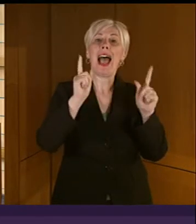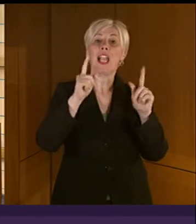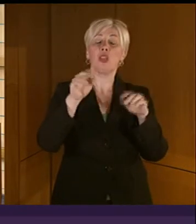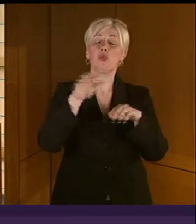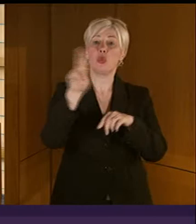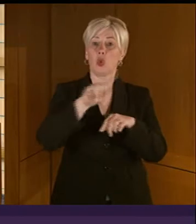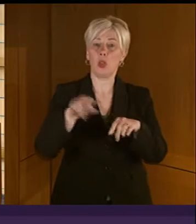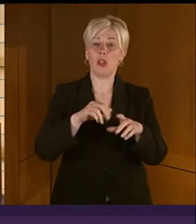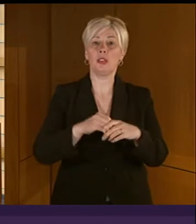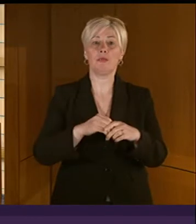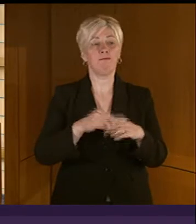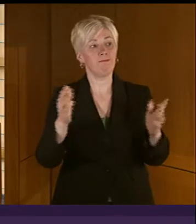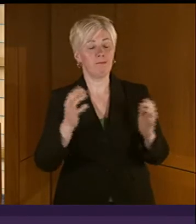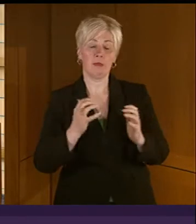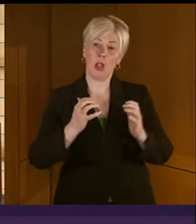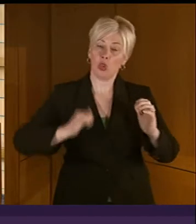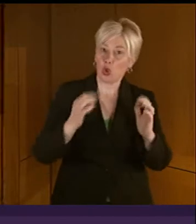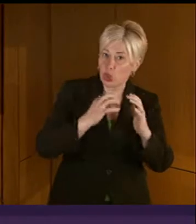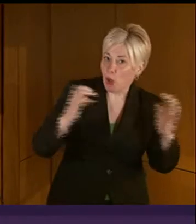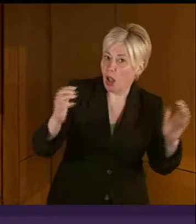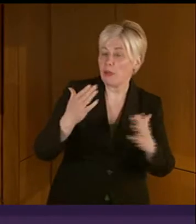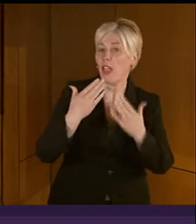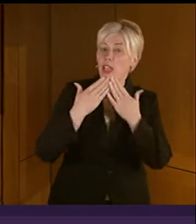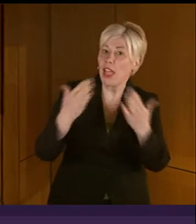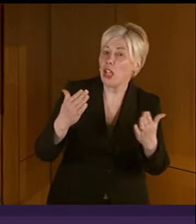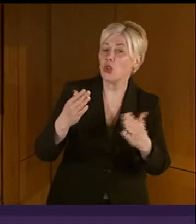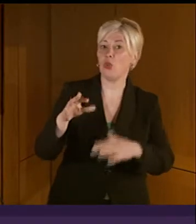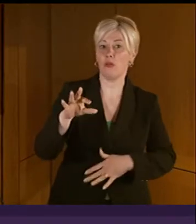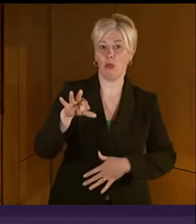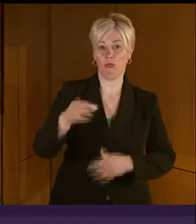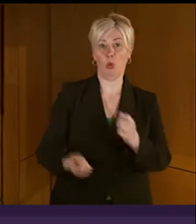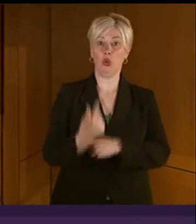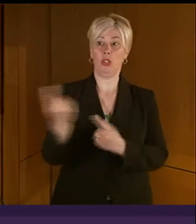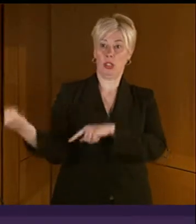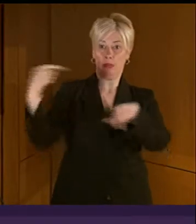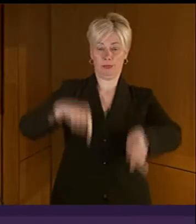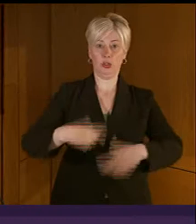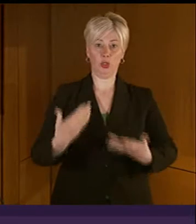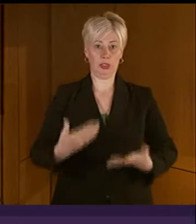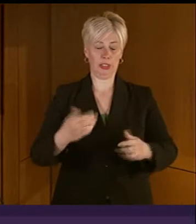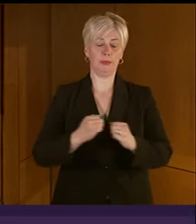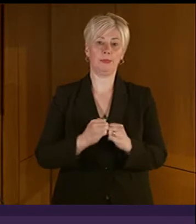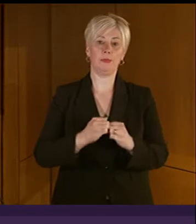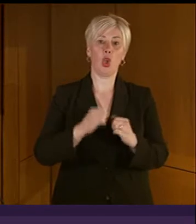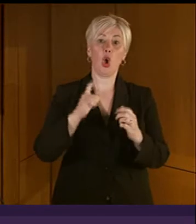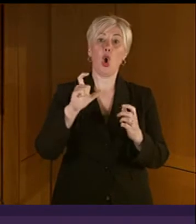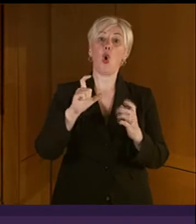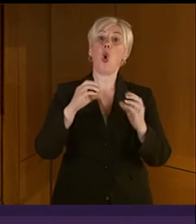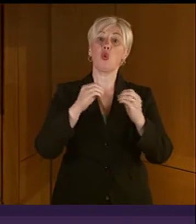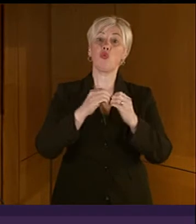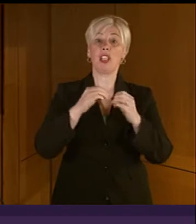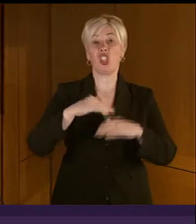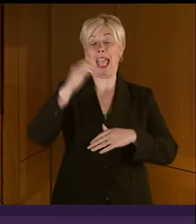the opportunity to address you today. Cotebridge High has over 1,100